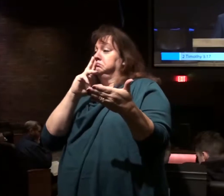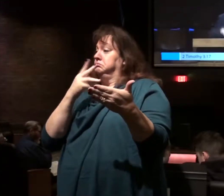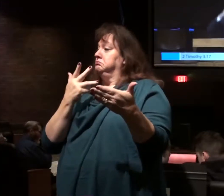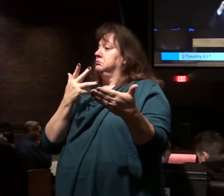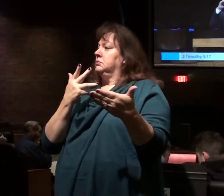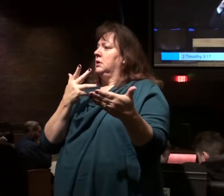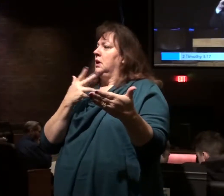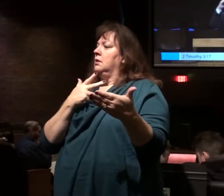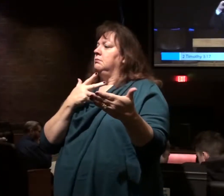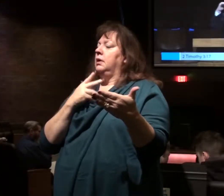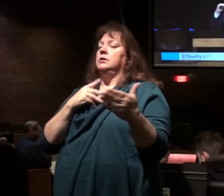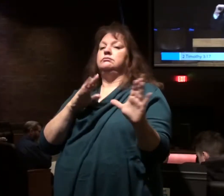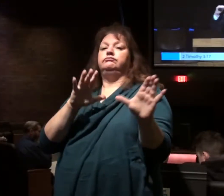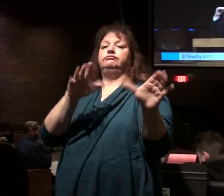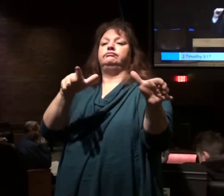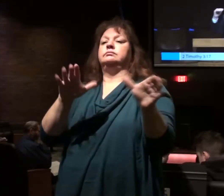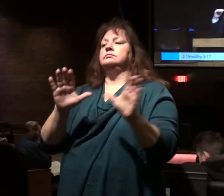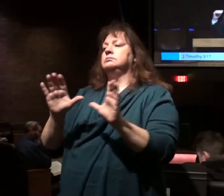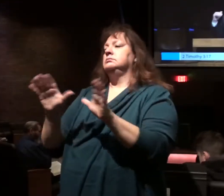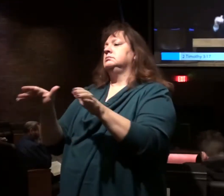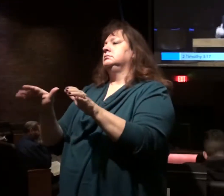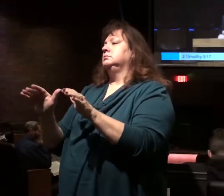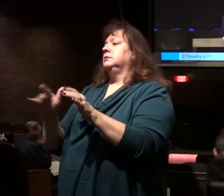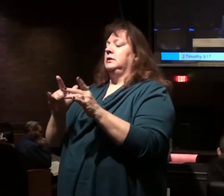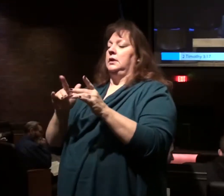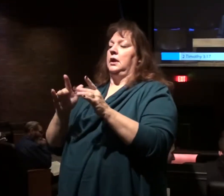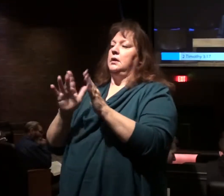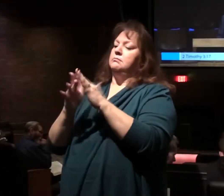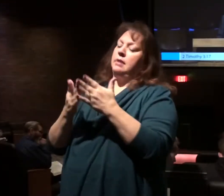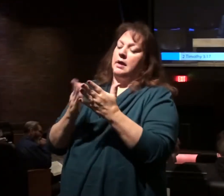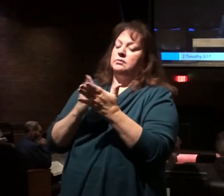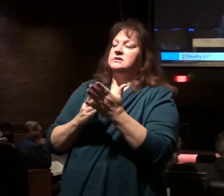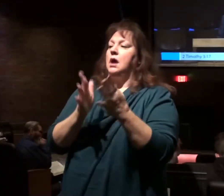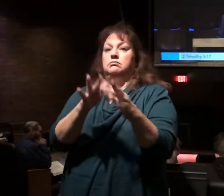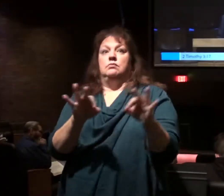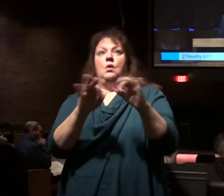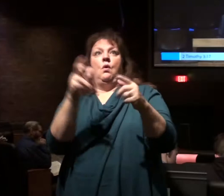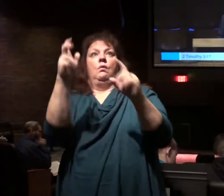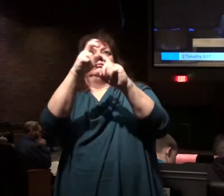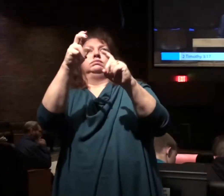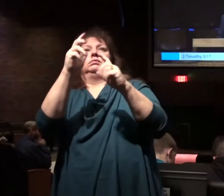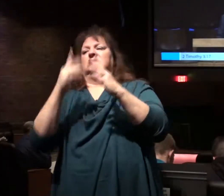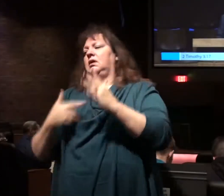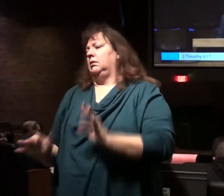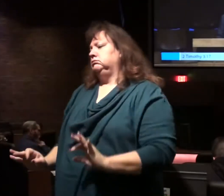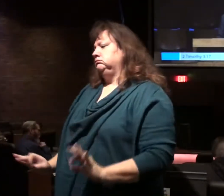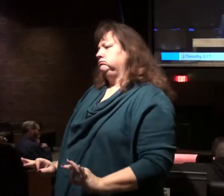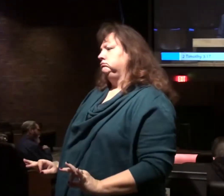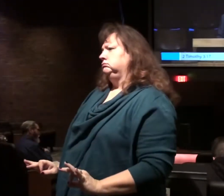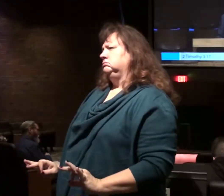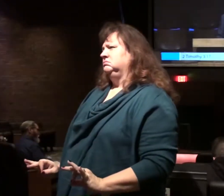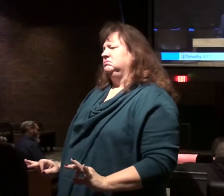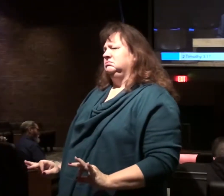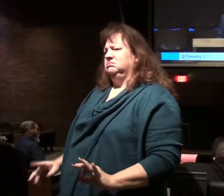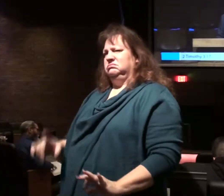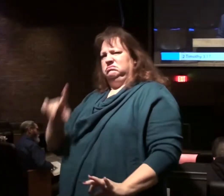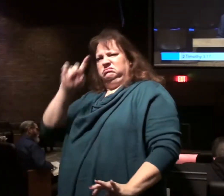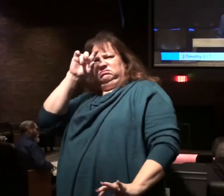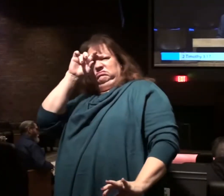was categorizing different levels of importance in Scripture. And somehow,